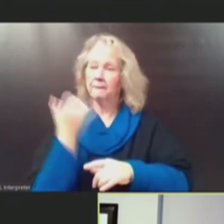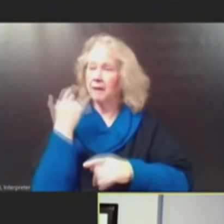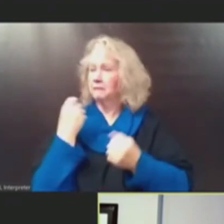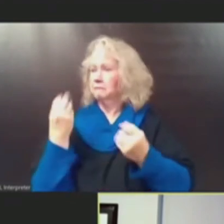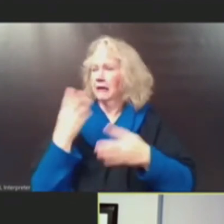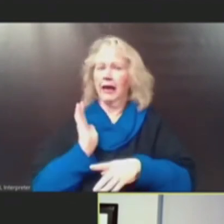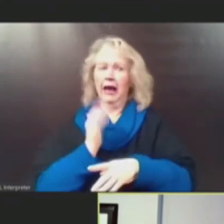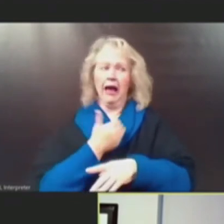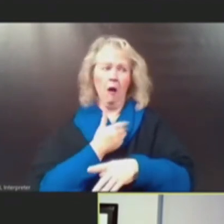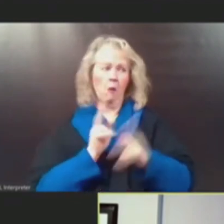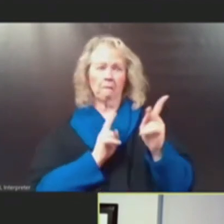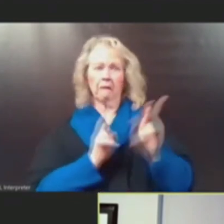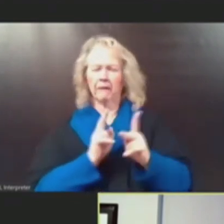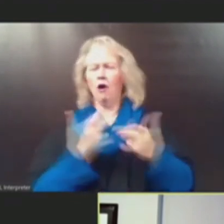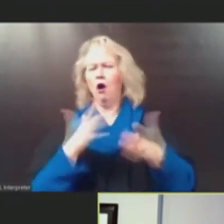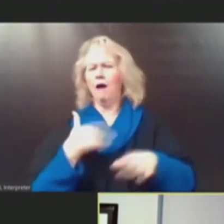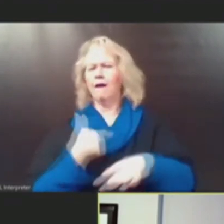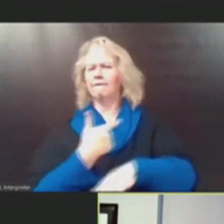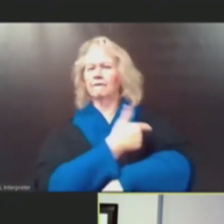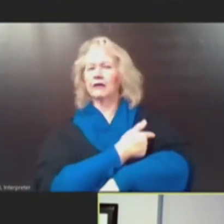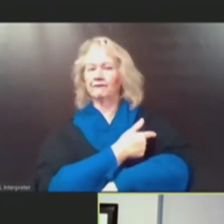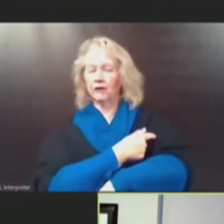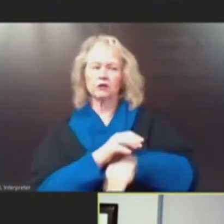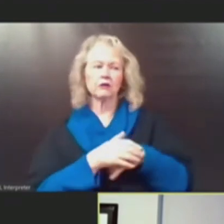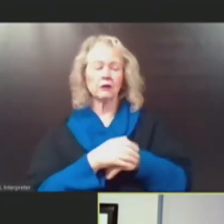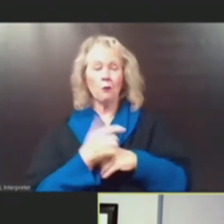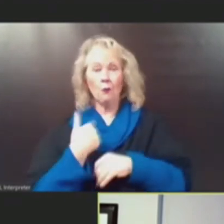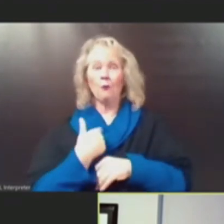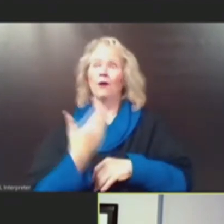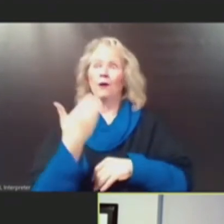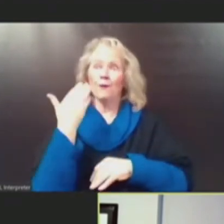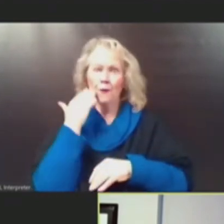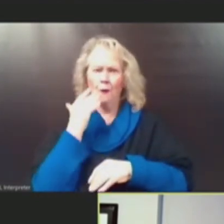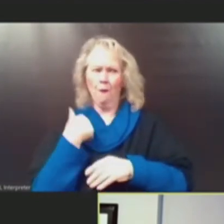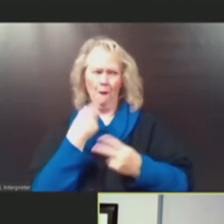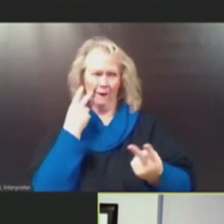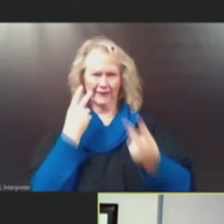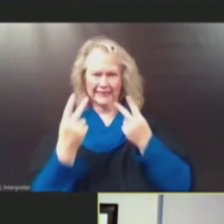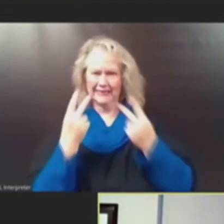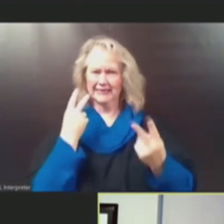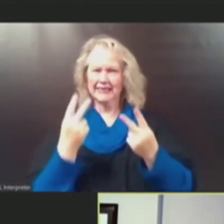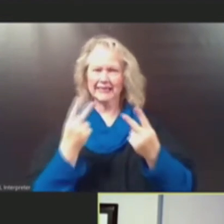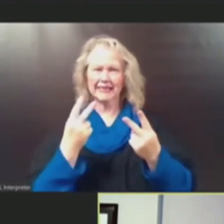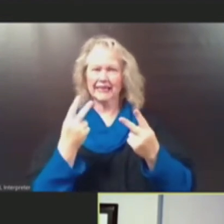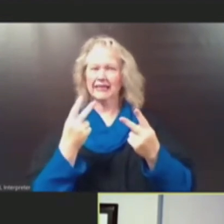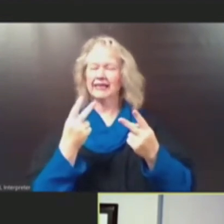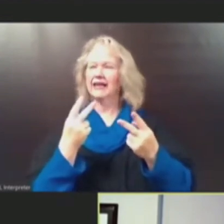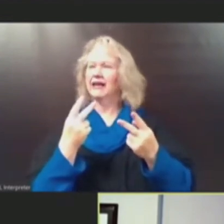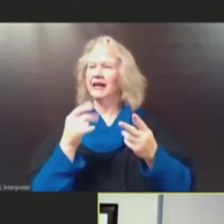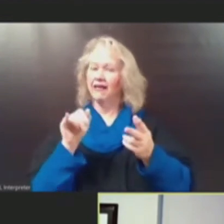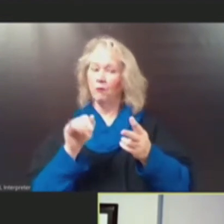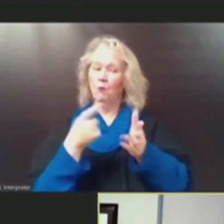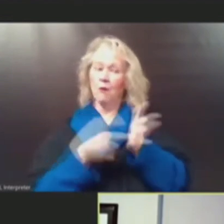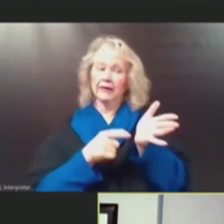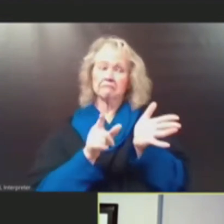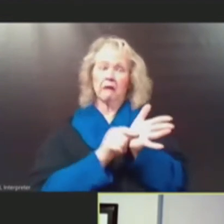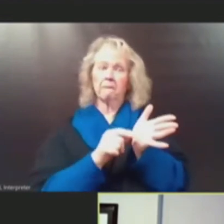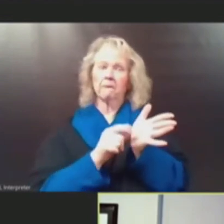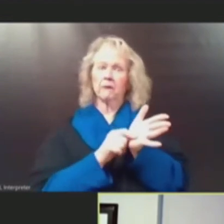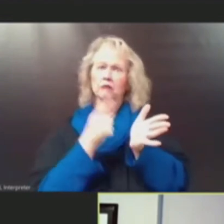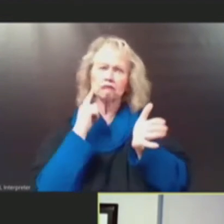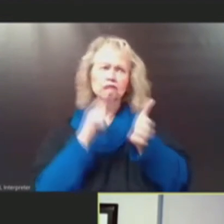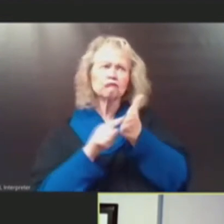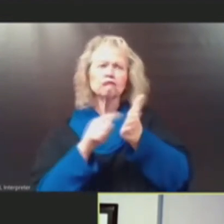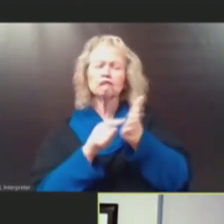So we know from anecdotal experience and what we've seen even in published data around the country of